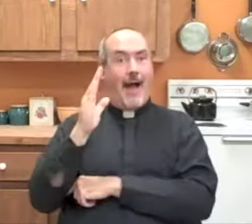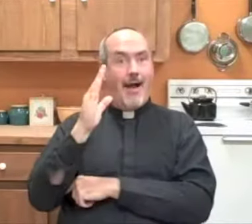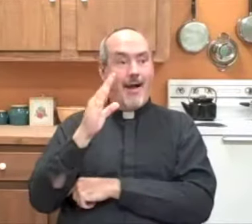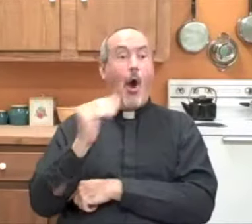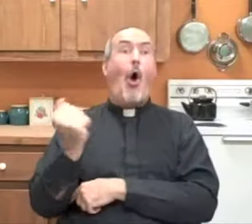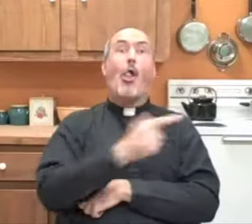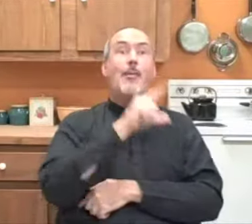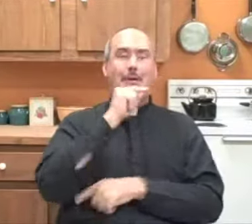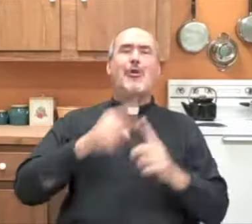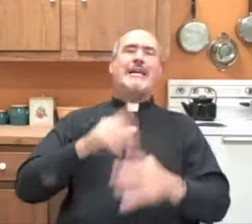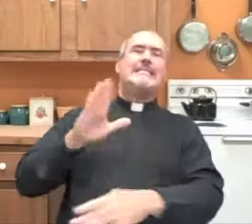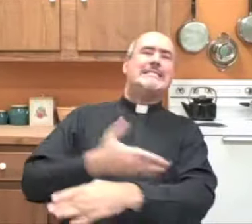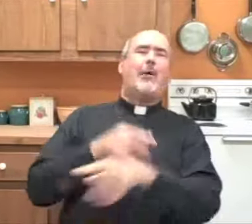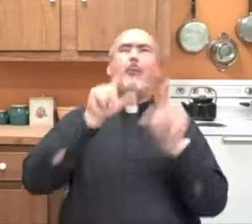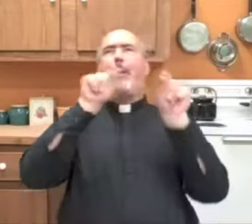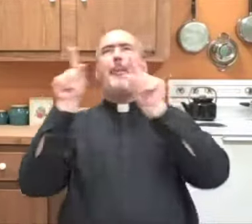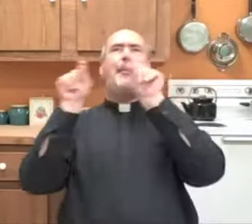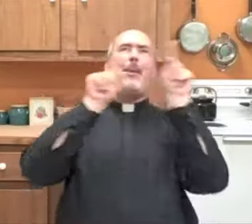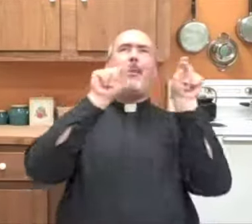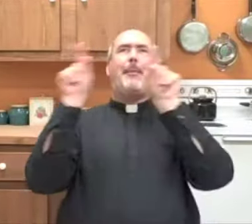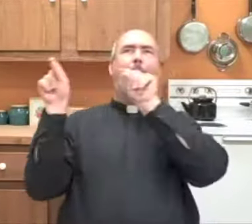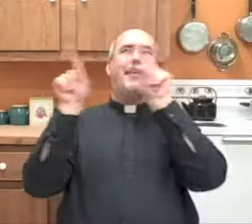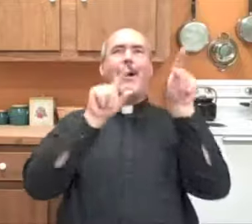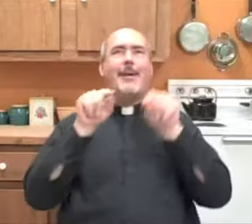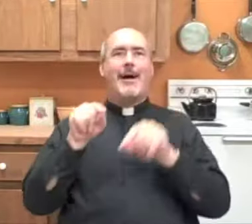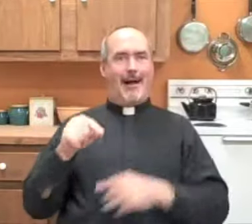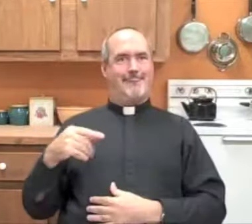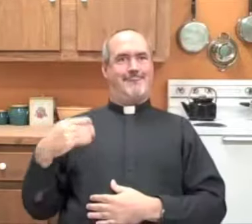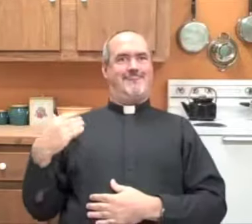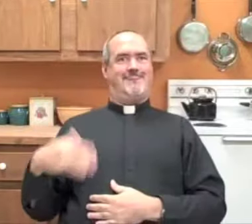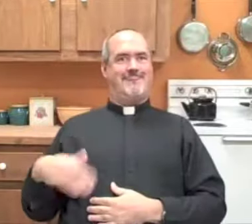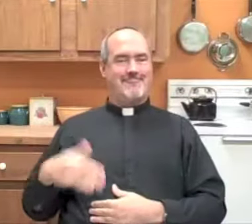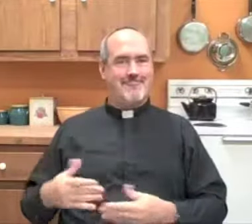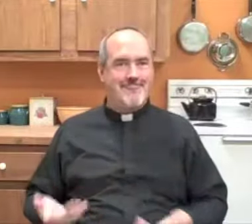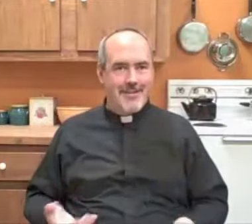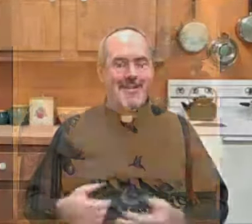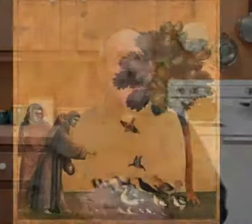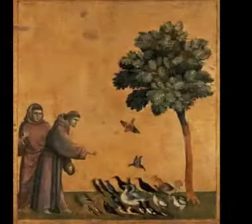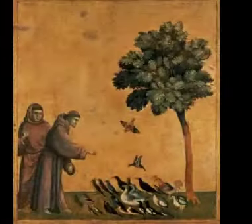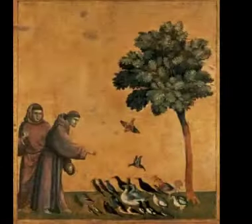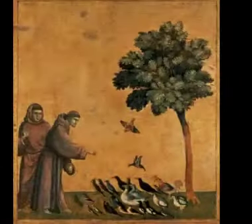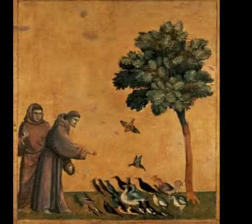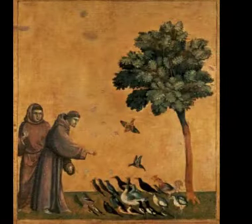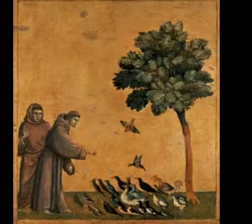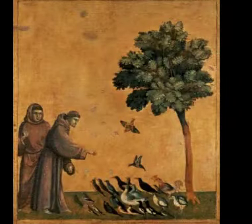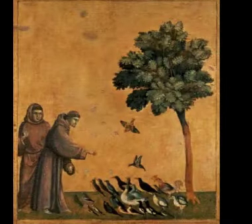it's time to praise God. And all the birds would start singing and chirping in harmony. That's kind of amazing.